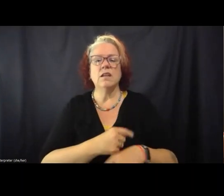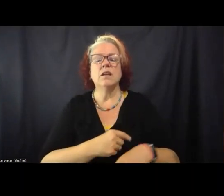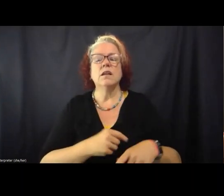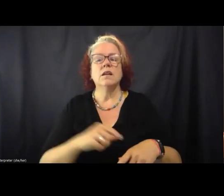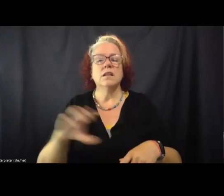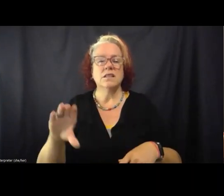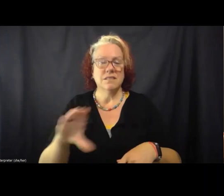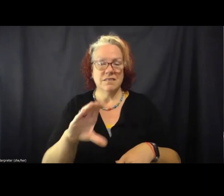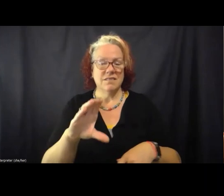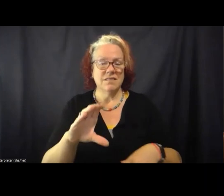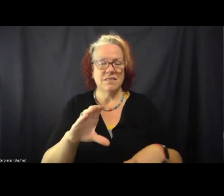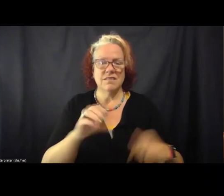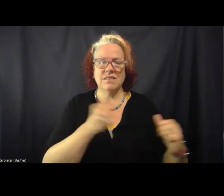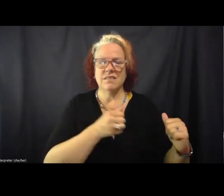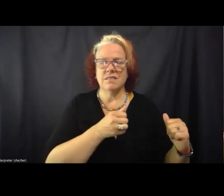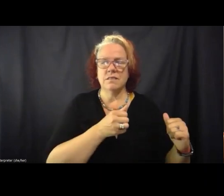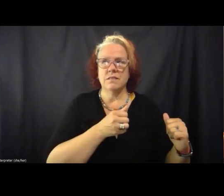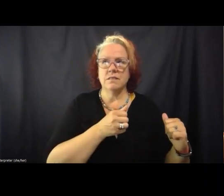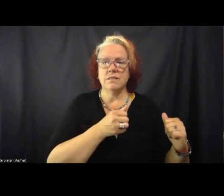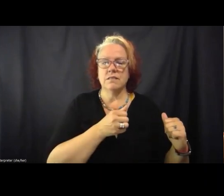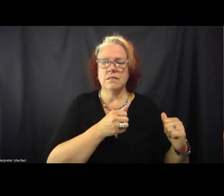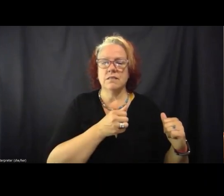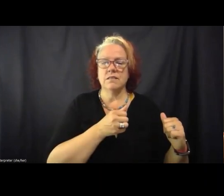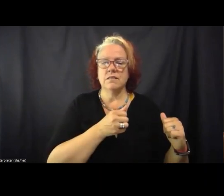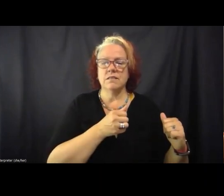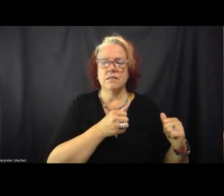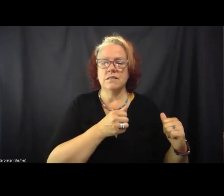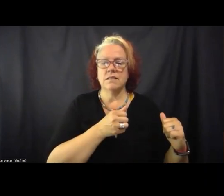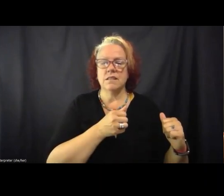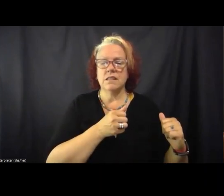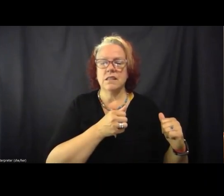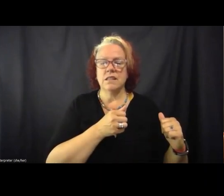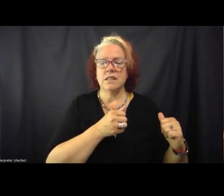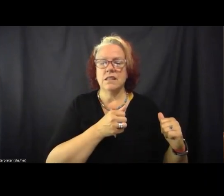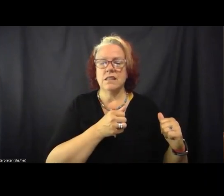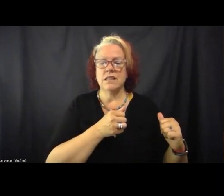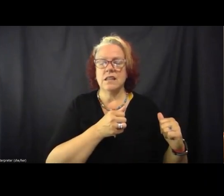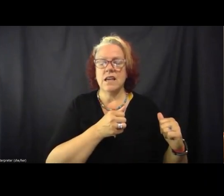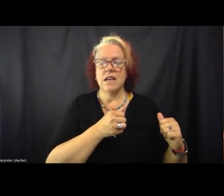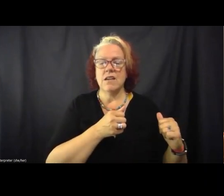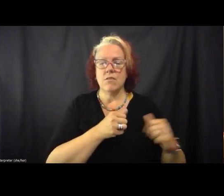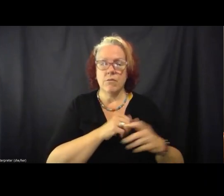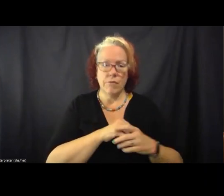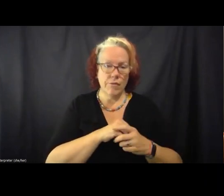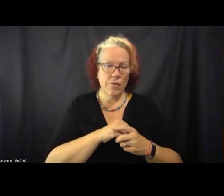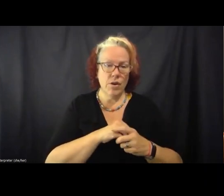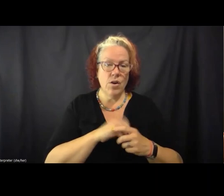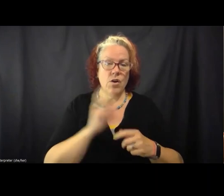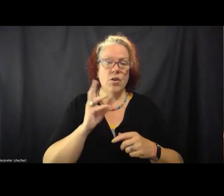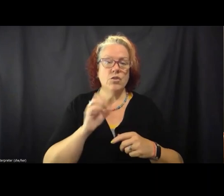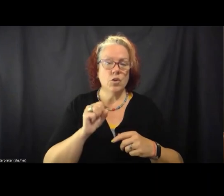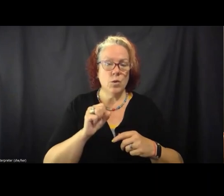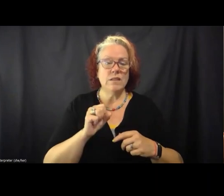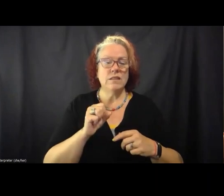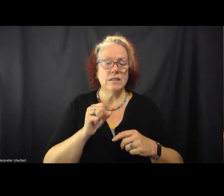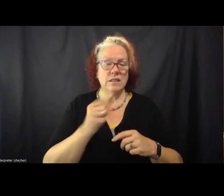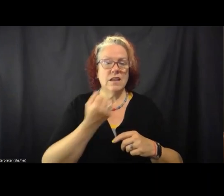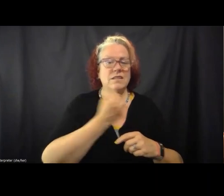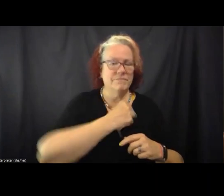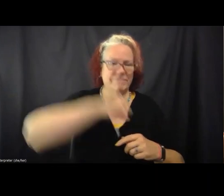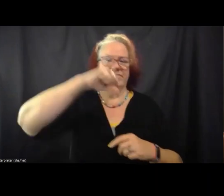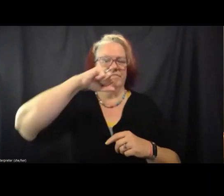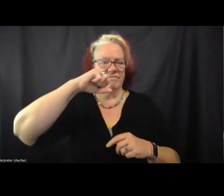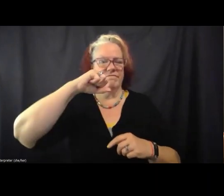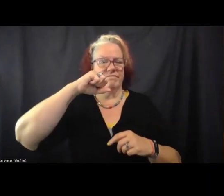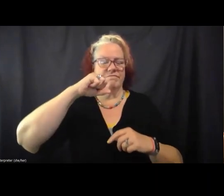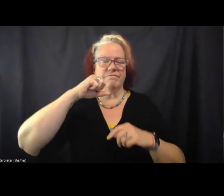kind of considerable, if not quite kind of coherent opposition that